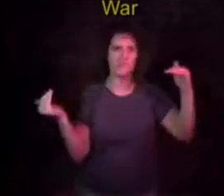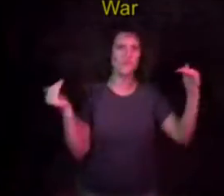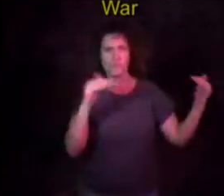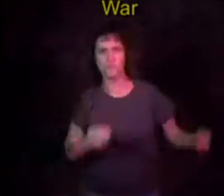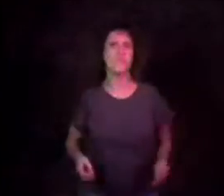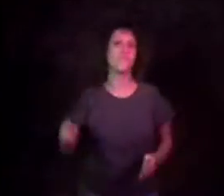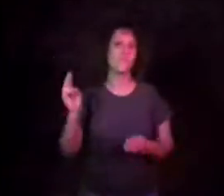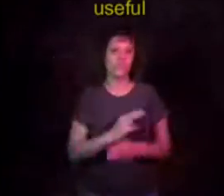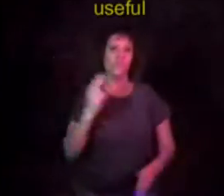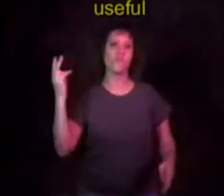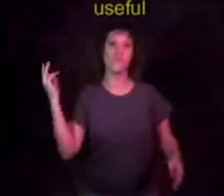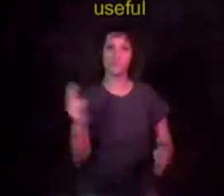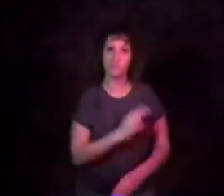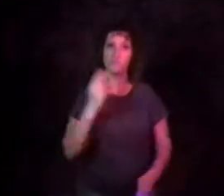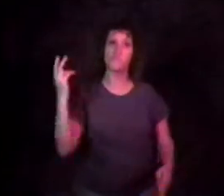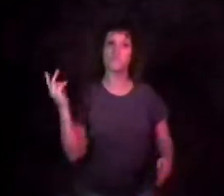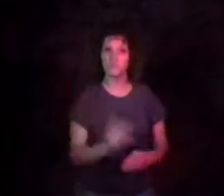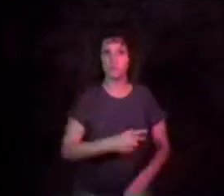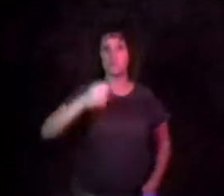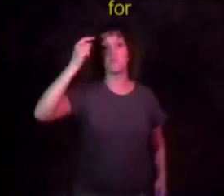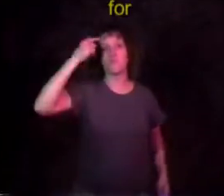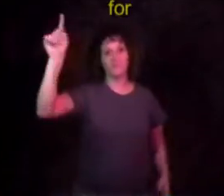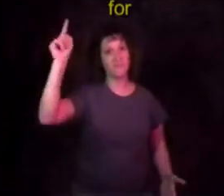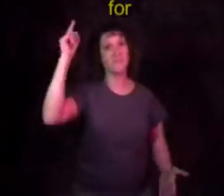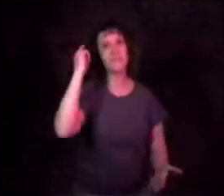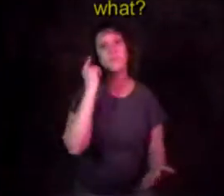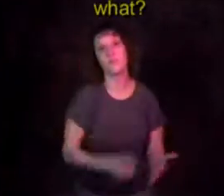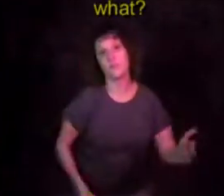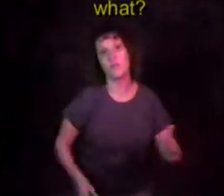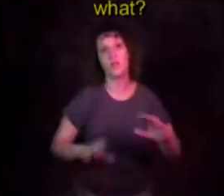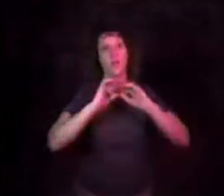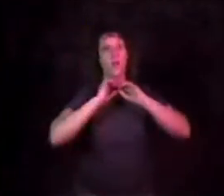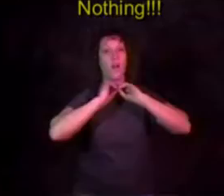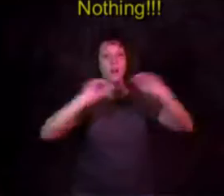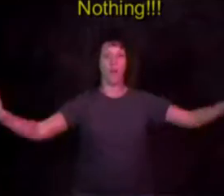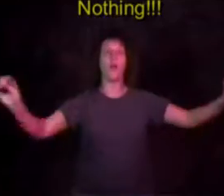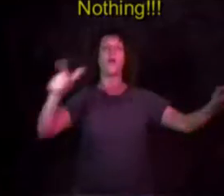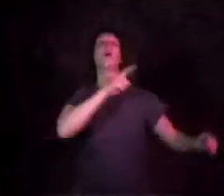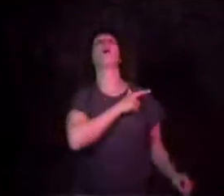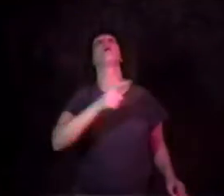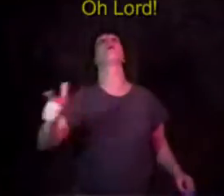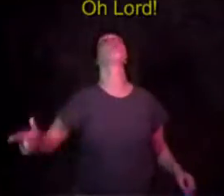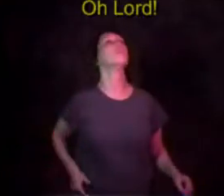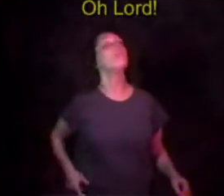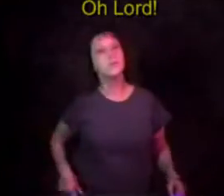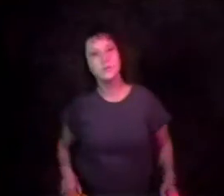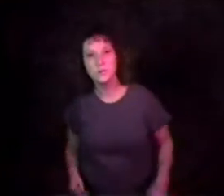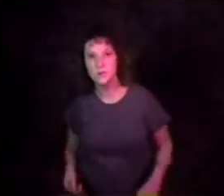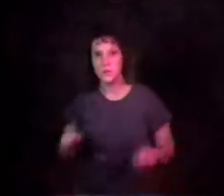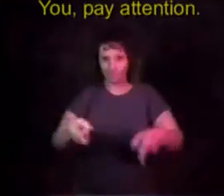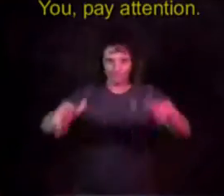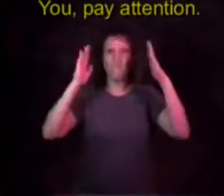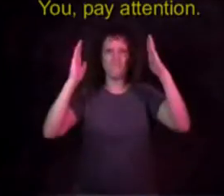Who! Oh la la la! What is it good for? Absolutely! Nothing! Listen to me!